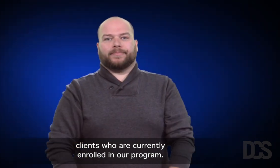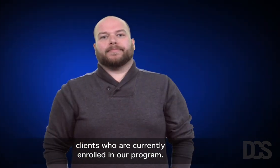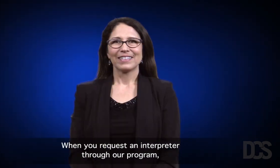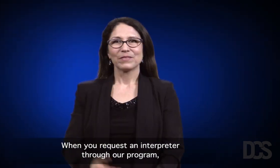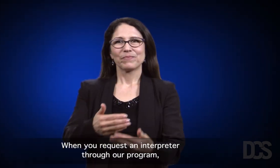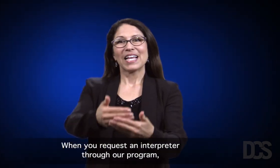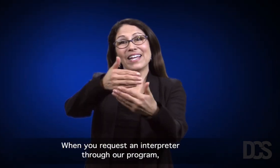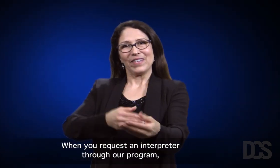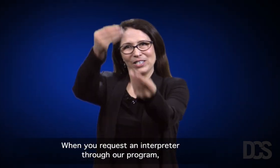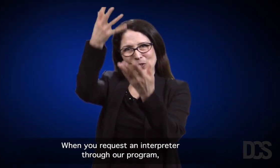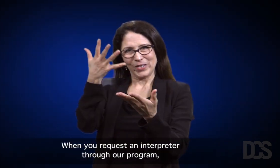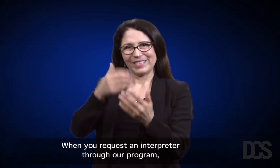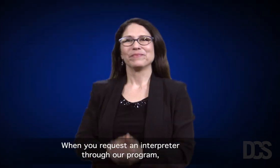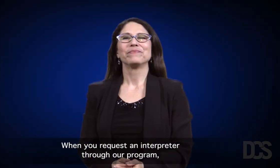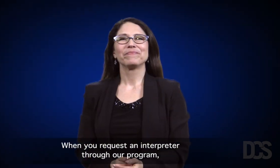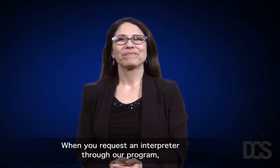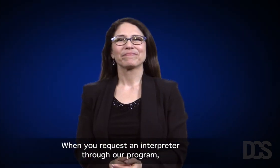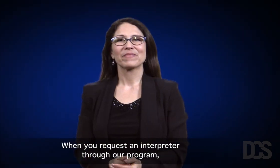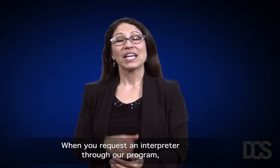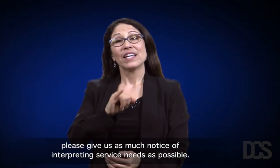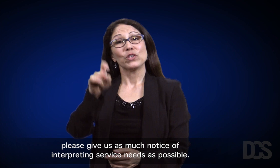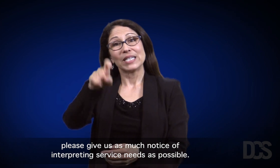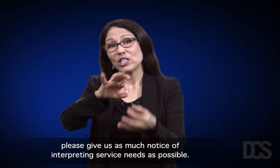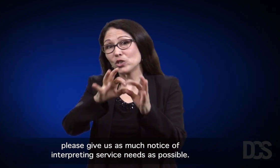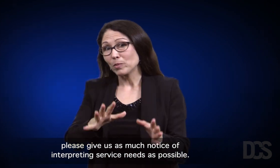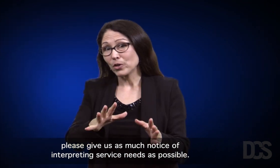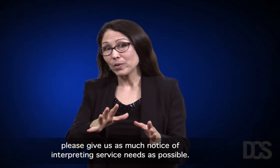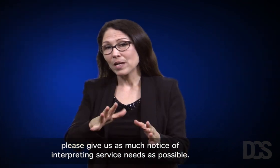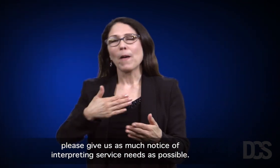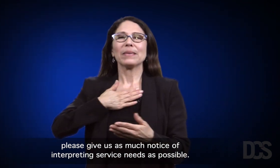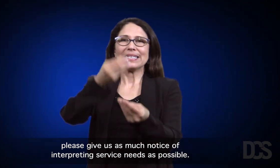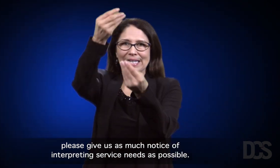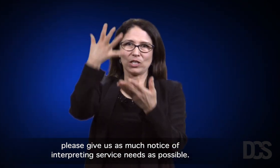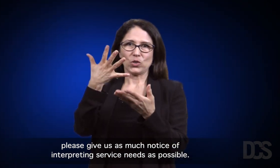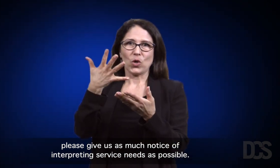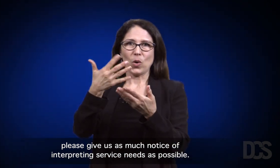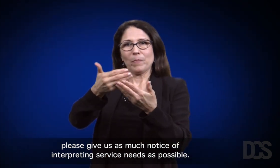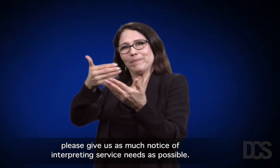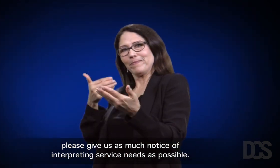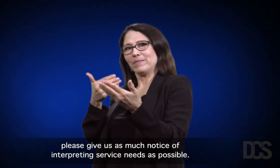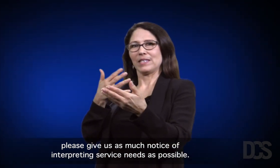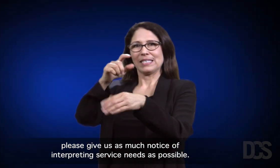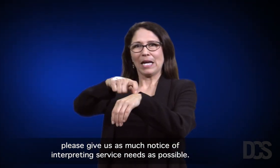When you request an interpreter through our program, please let us know as much time as possible in advance.